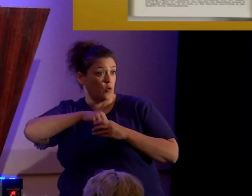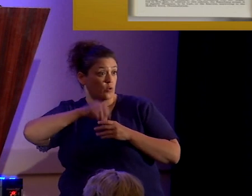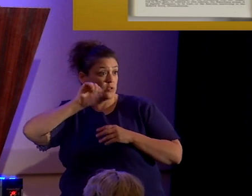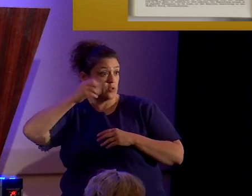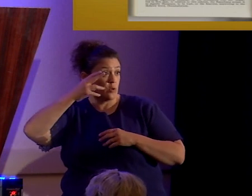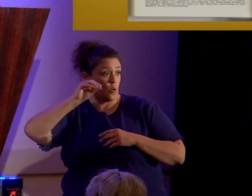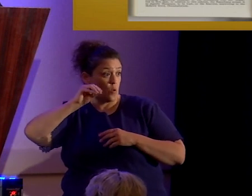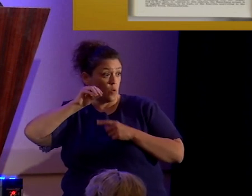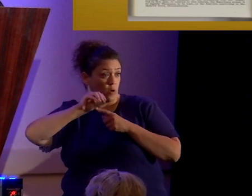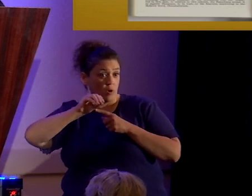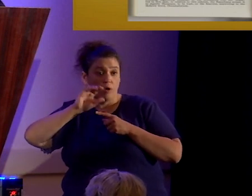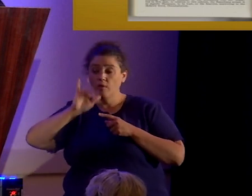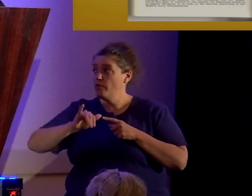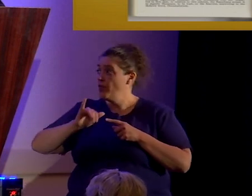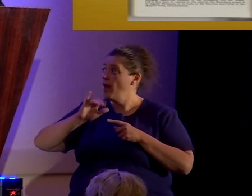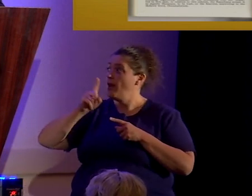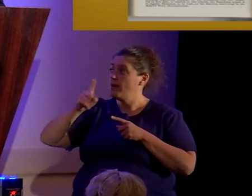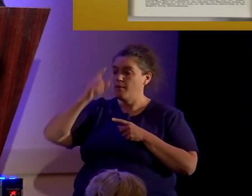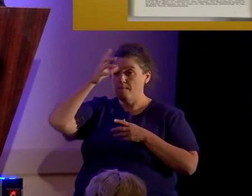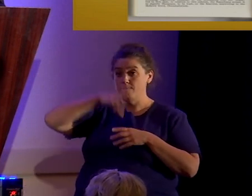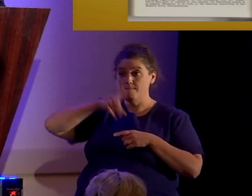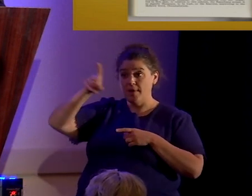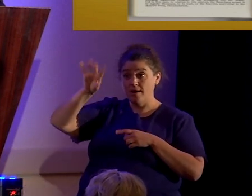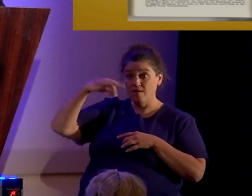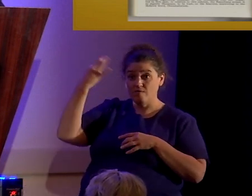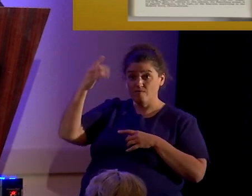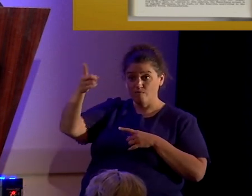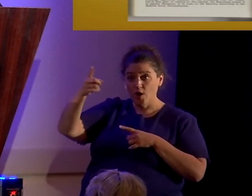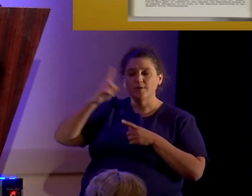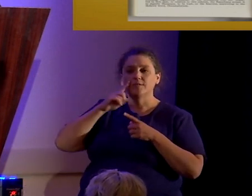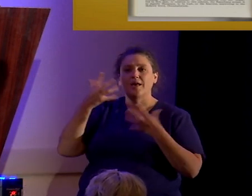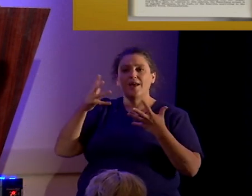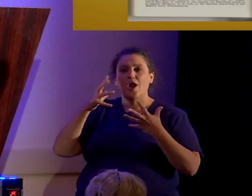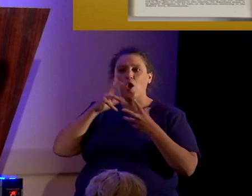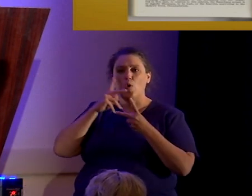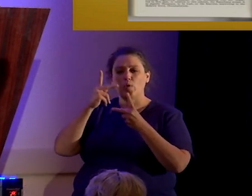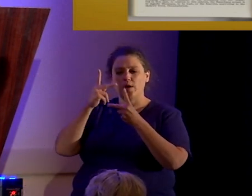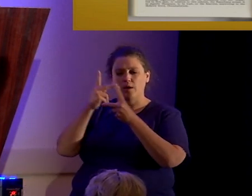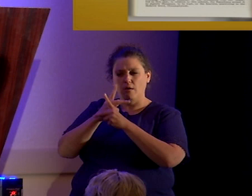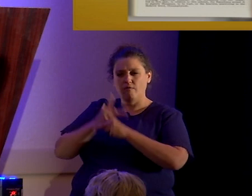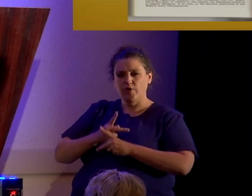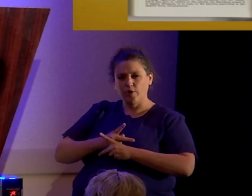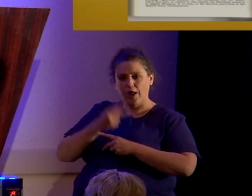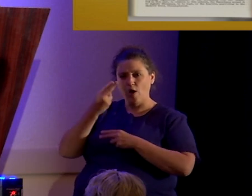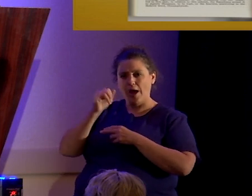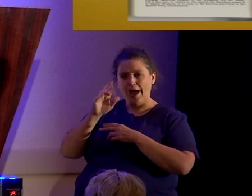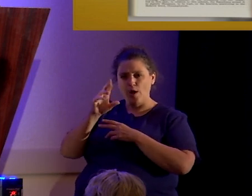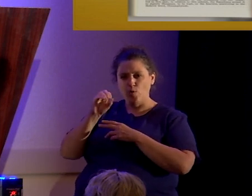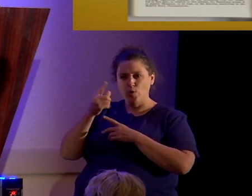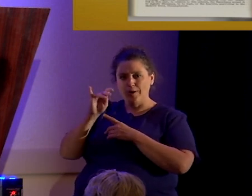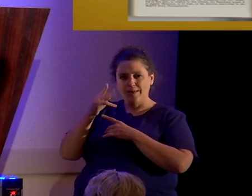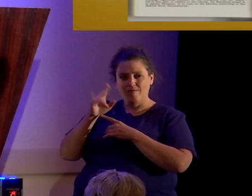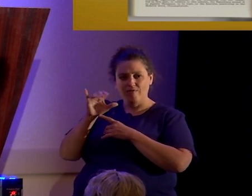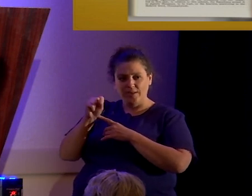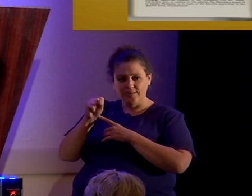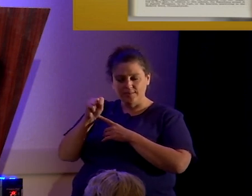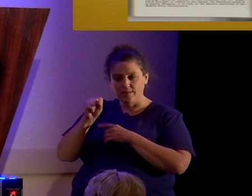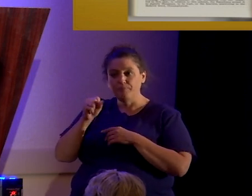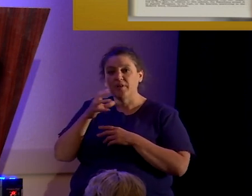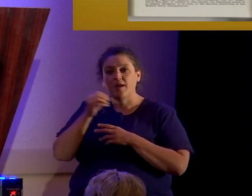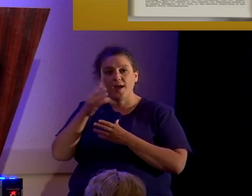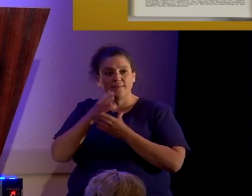that Champollion in France had deciphered the hieroglyphics. Uh, and, uh, some scholars